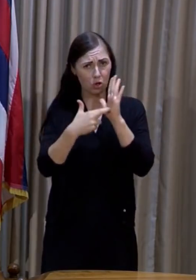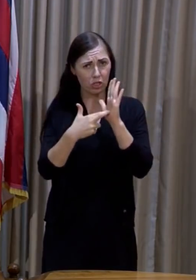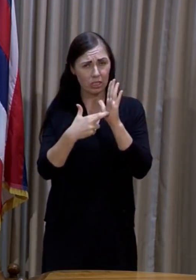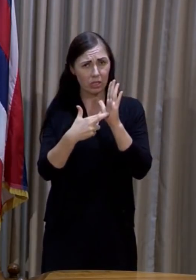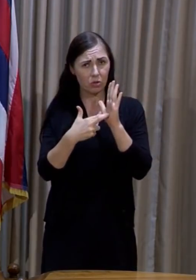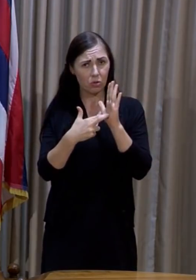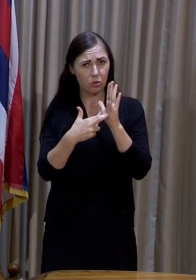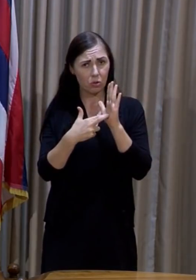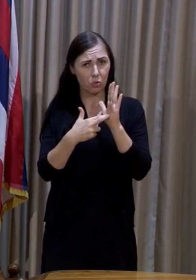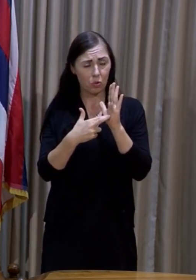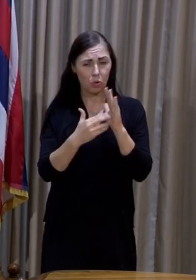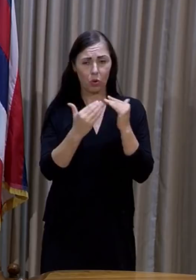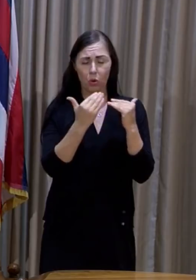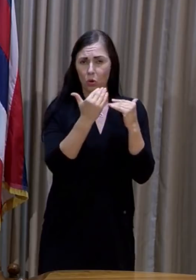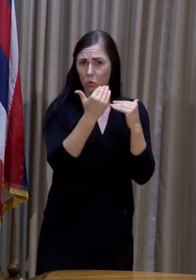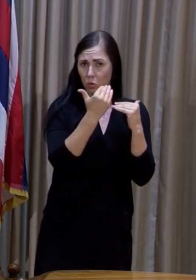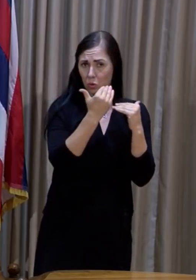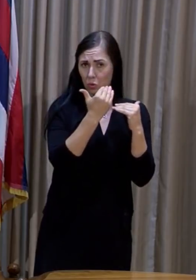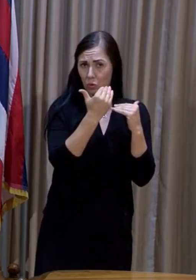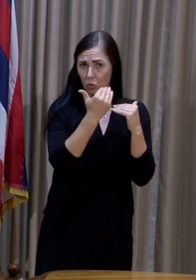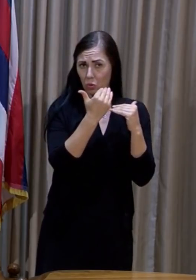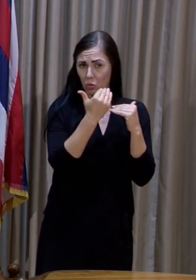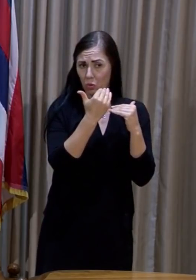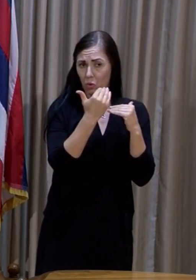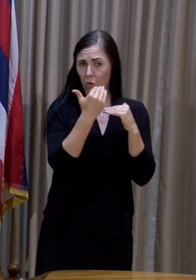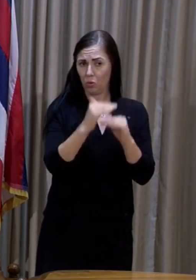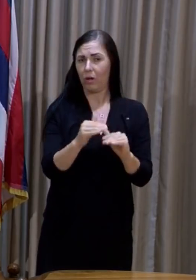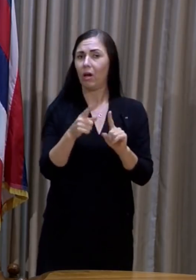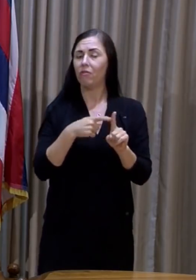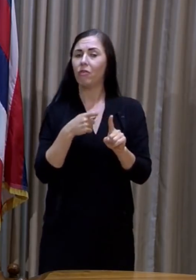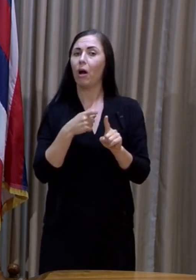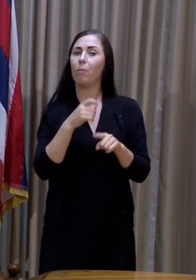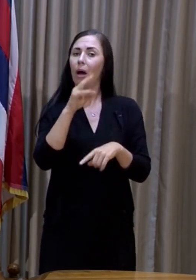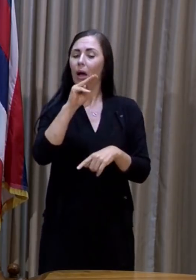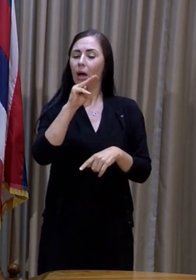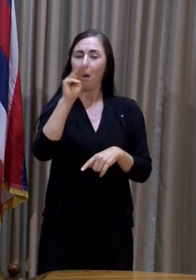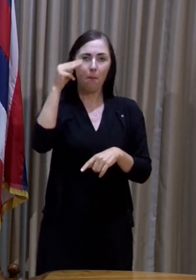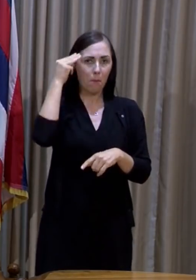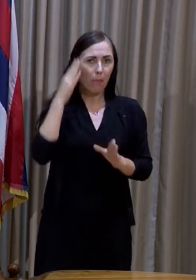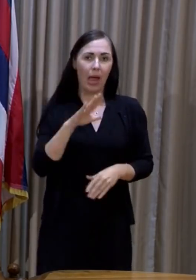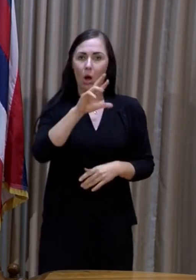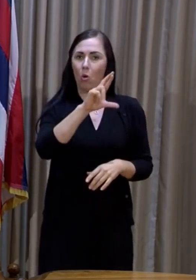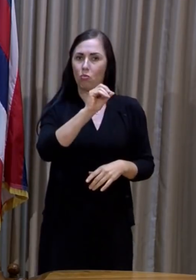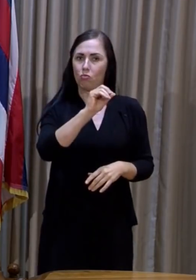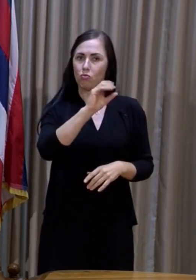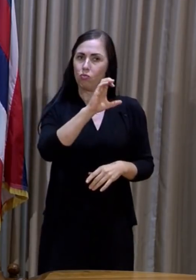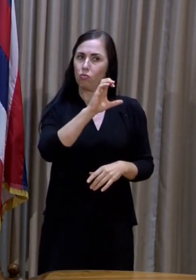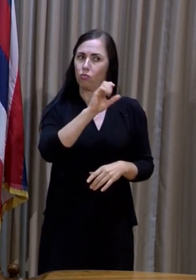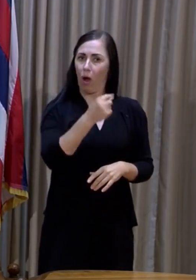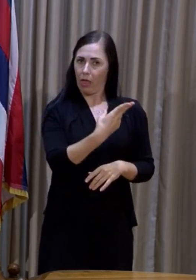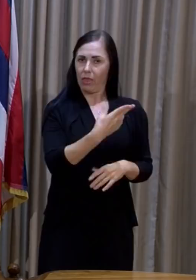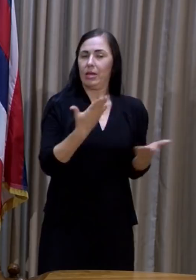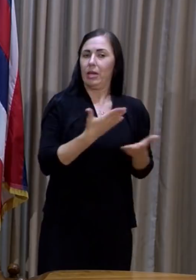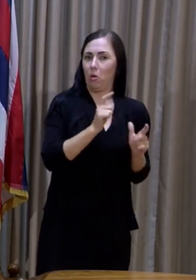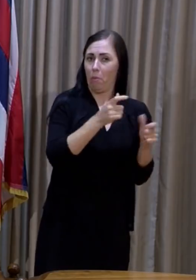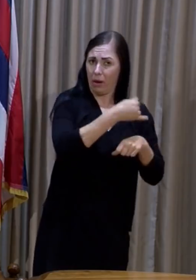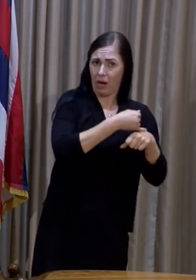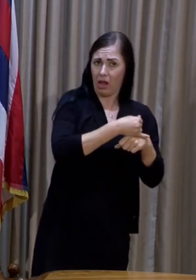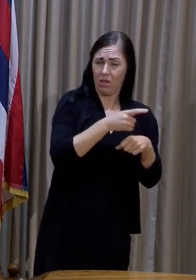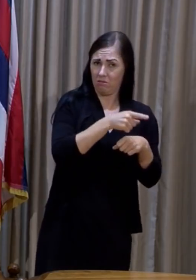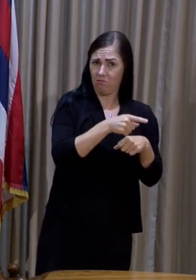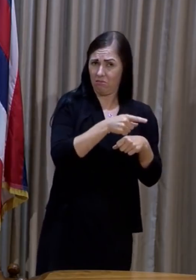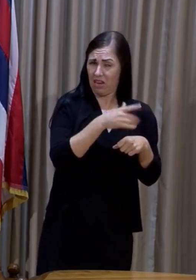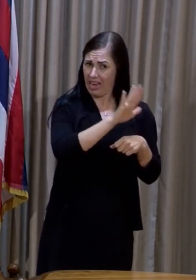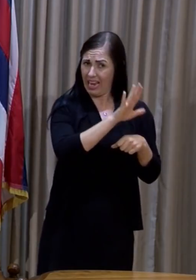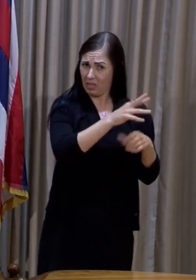restrictions that have been proposed by Mayor Roth here on the Big Island. And do you think that those go far enough to